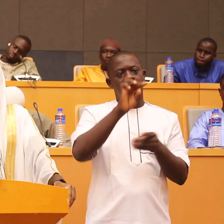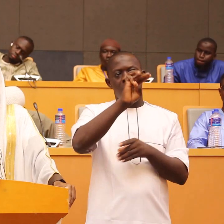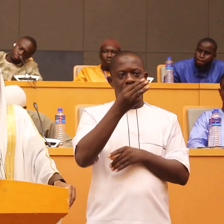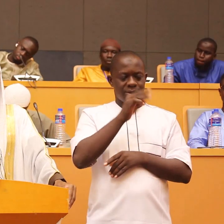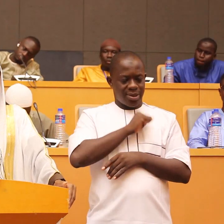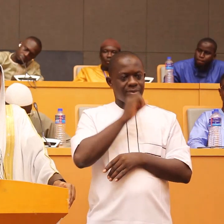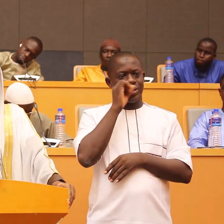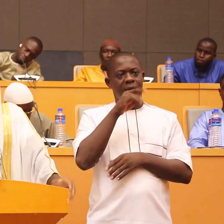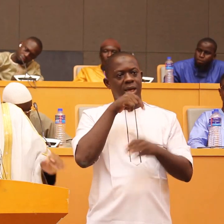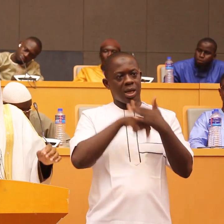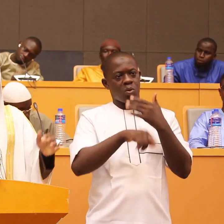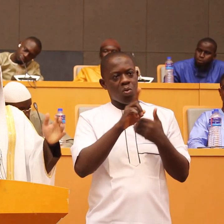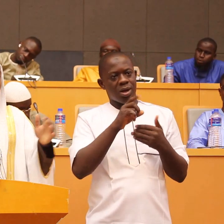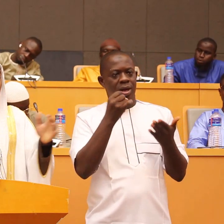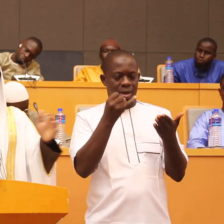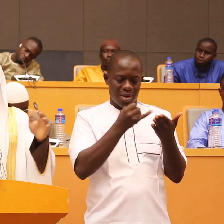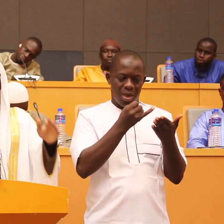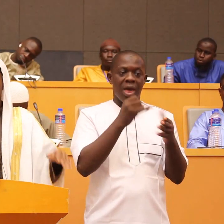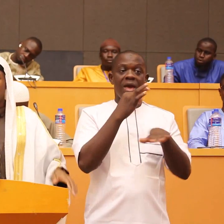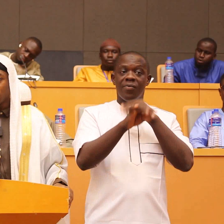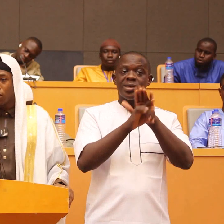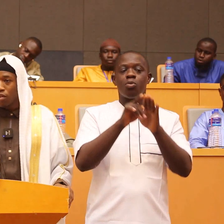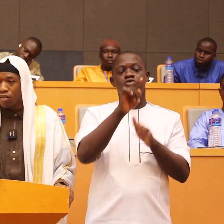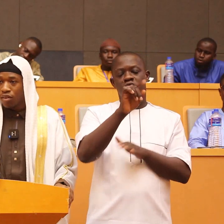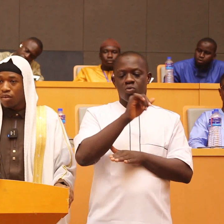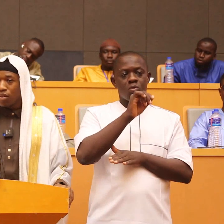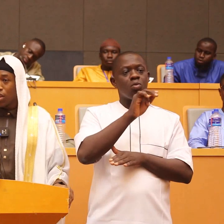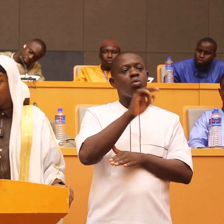not become a believer until you love one another